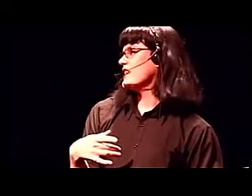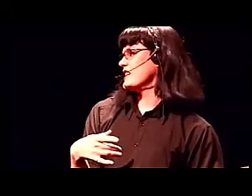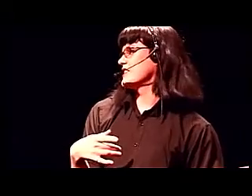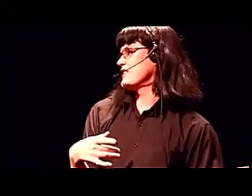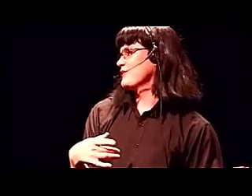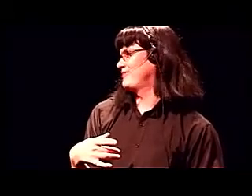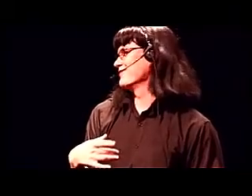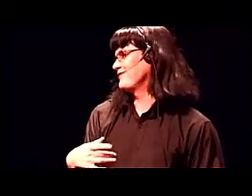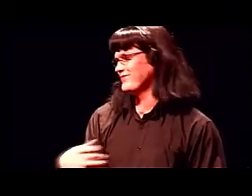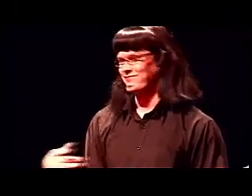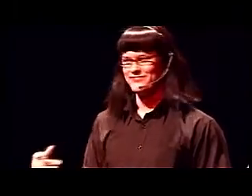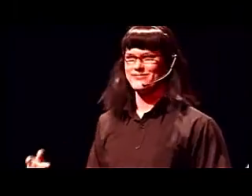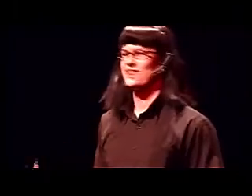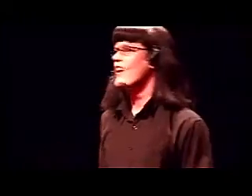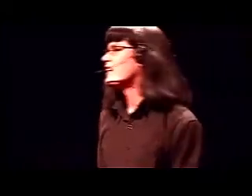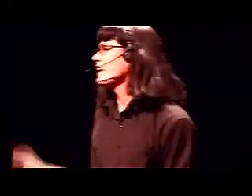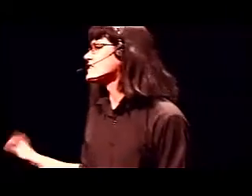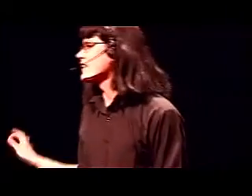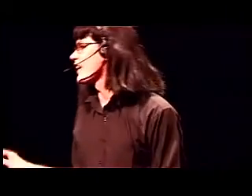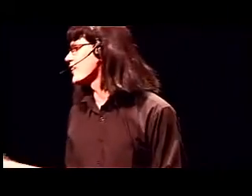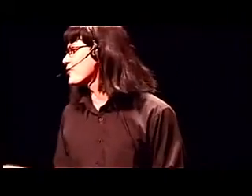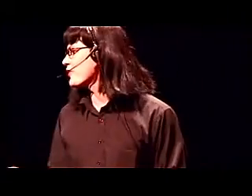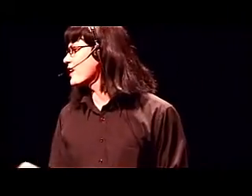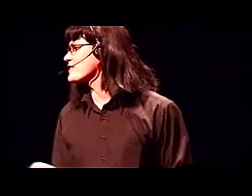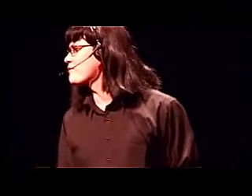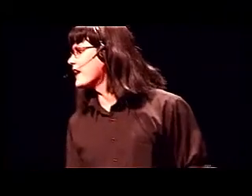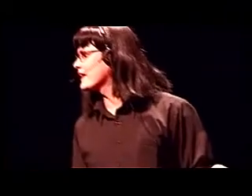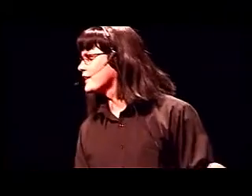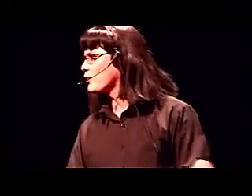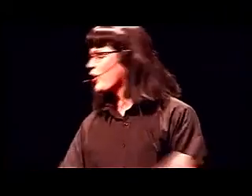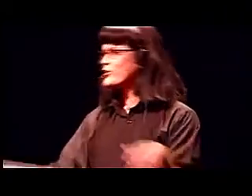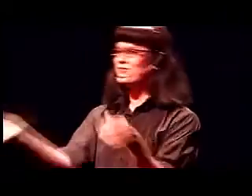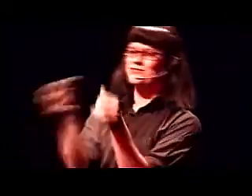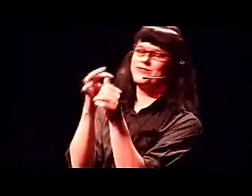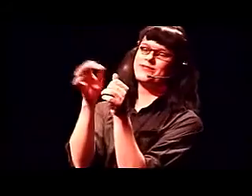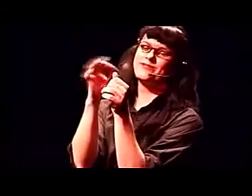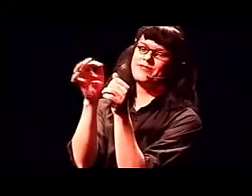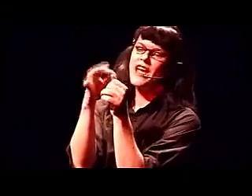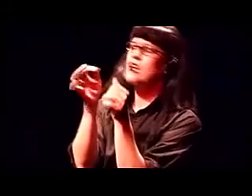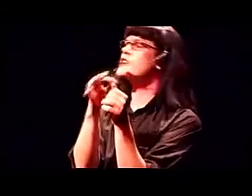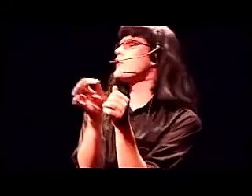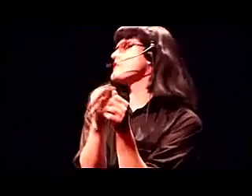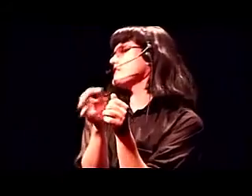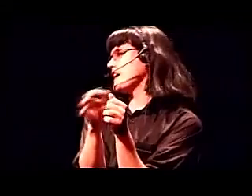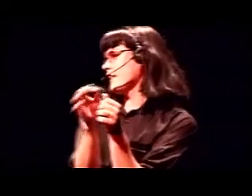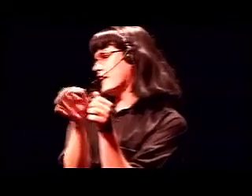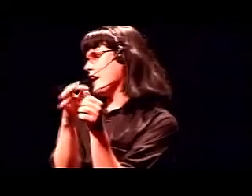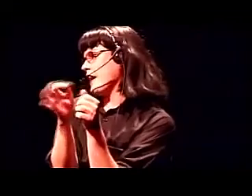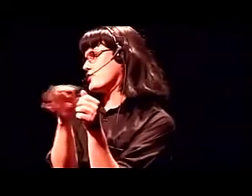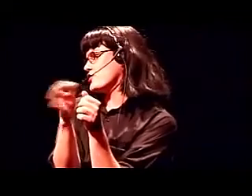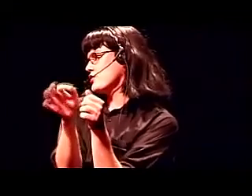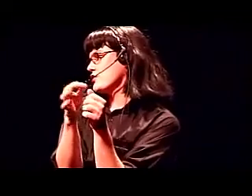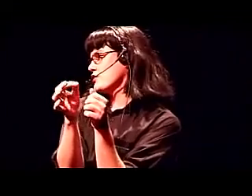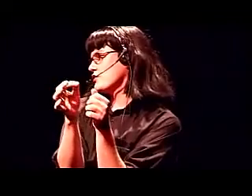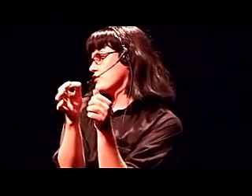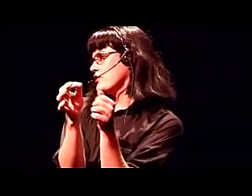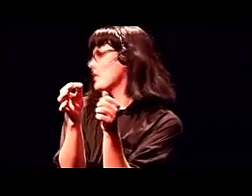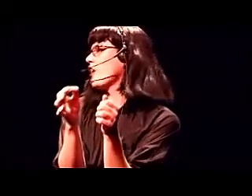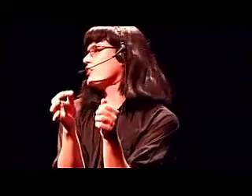He didn't. Yes, I know, not the brightest bunny in the Warren. So we sit down on the couch. No,